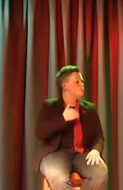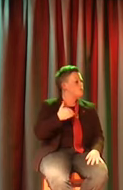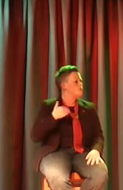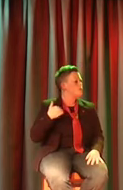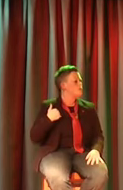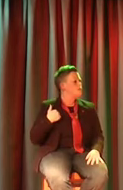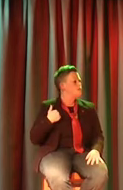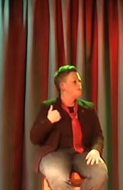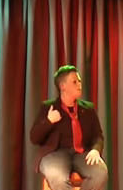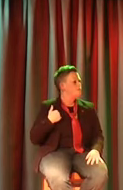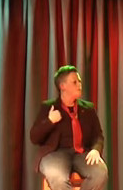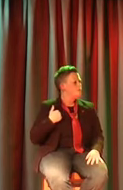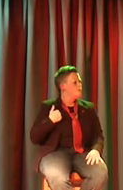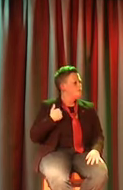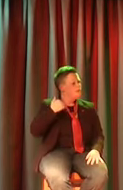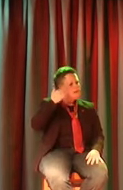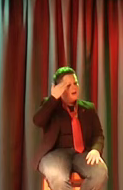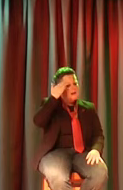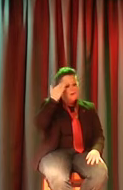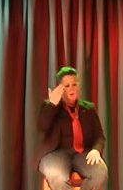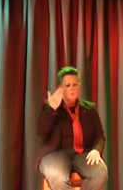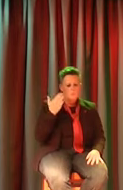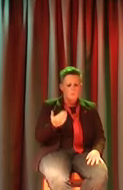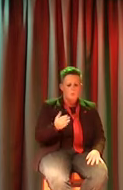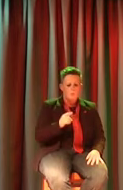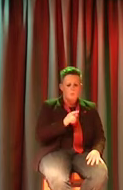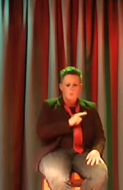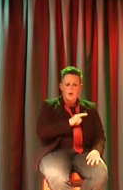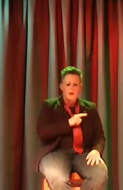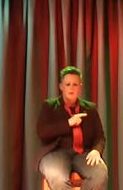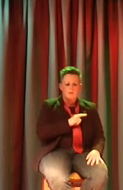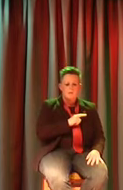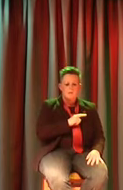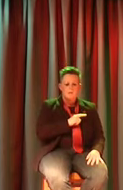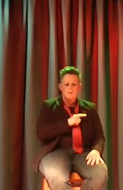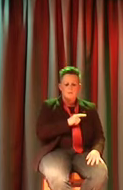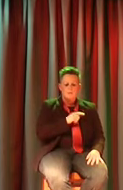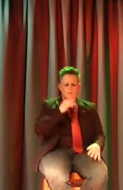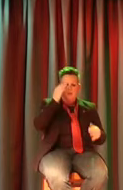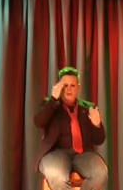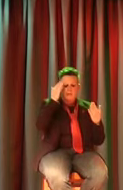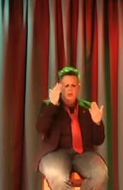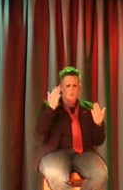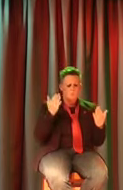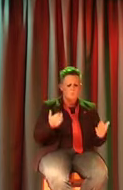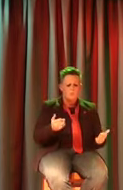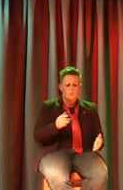I don't know why, I don't know